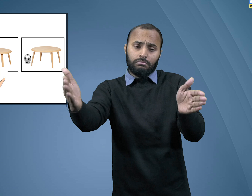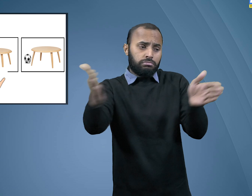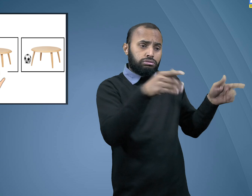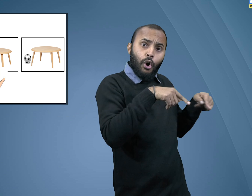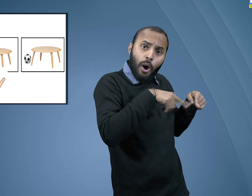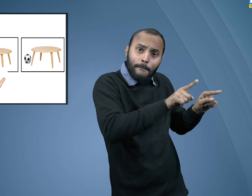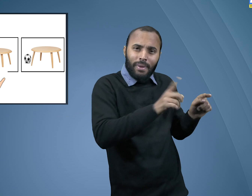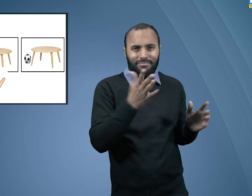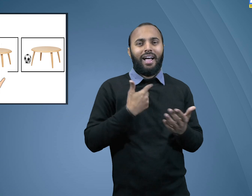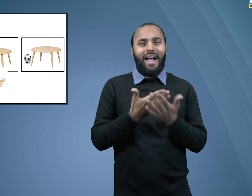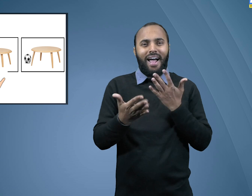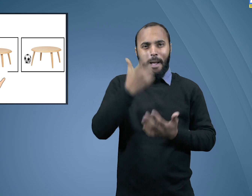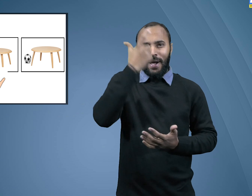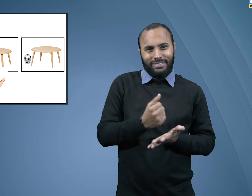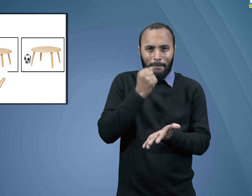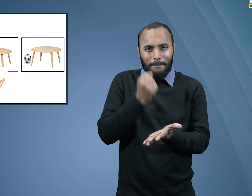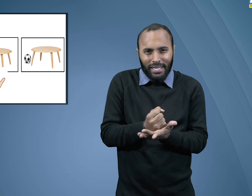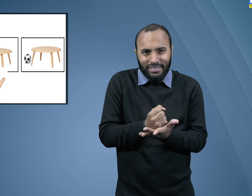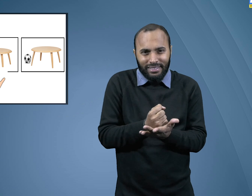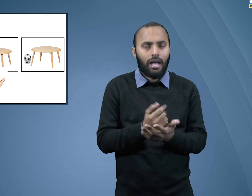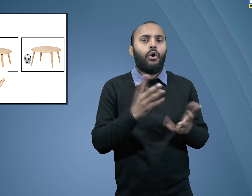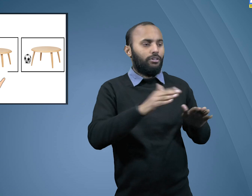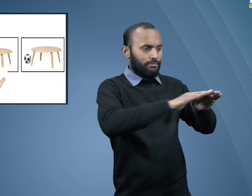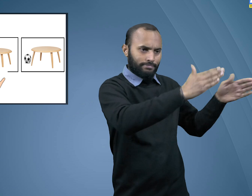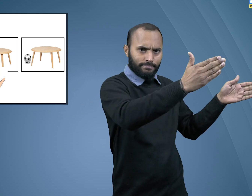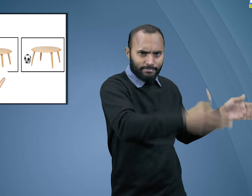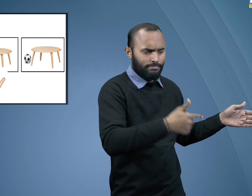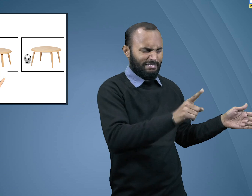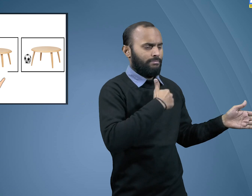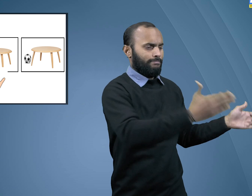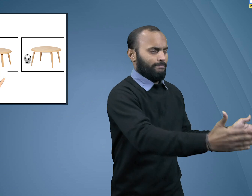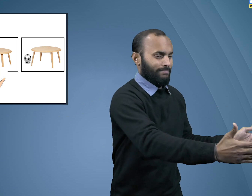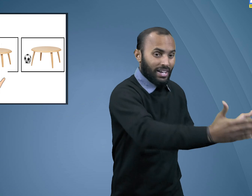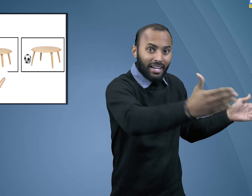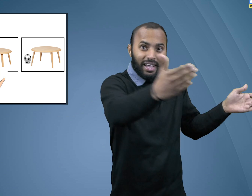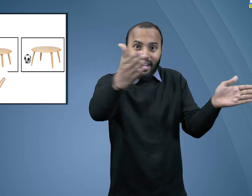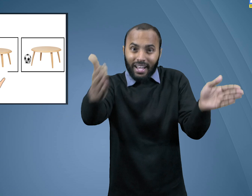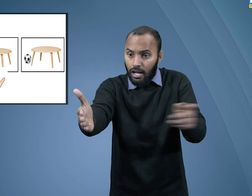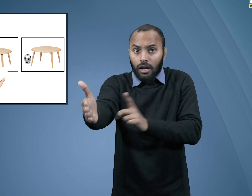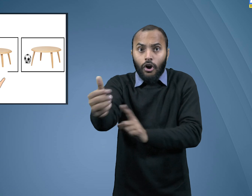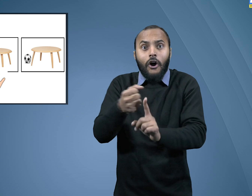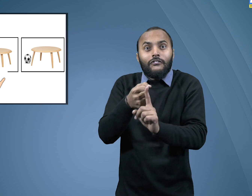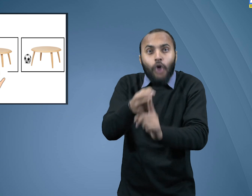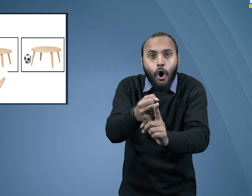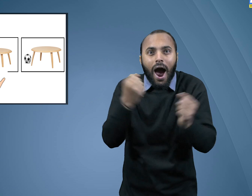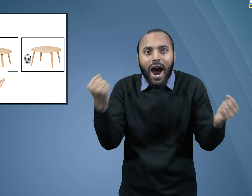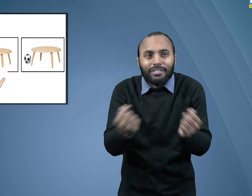from one place to another? Definitely not. Similarly, a table can't move by itself. A person have